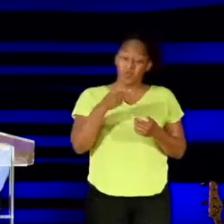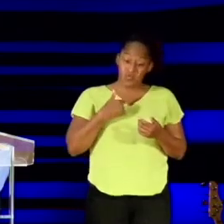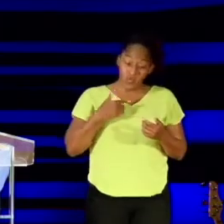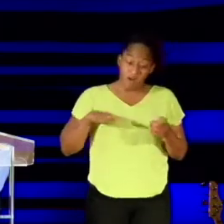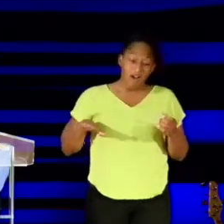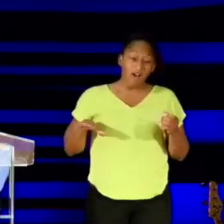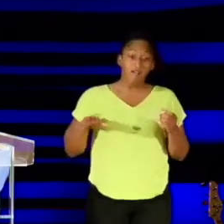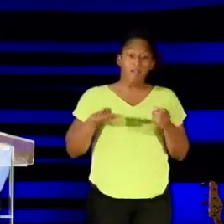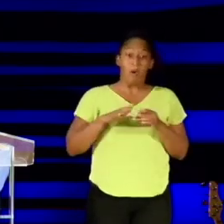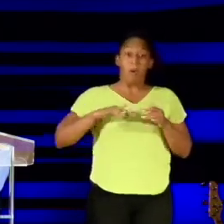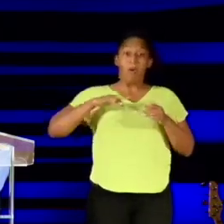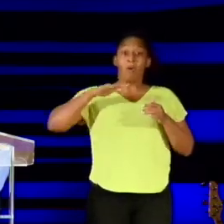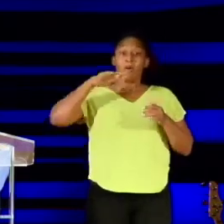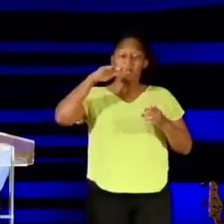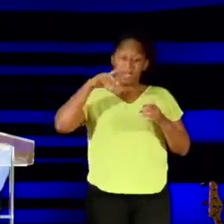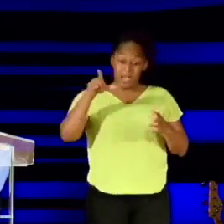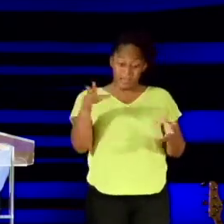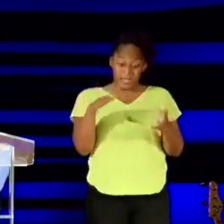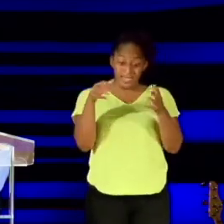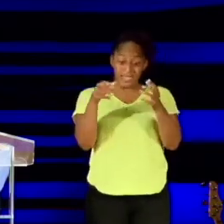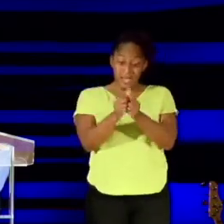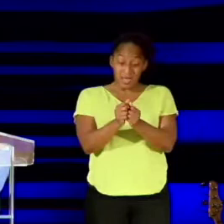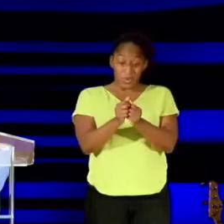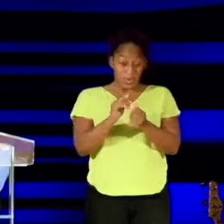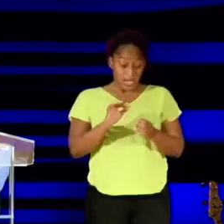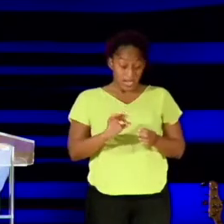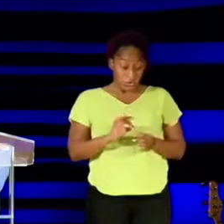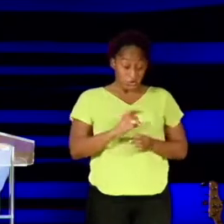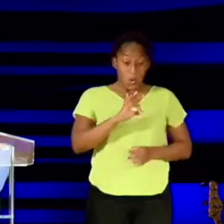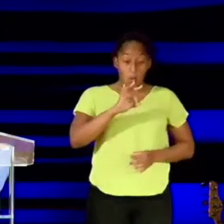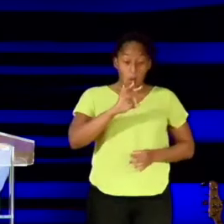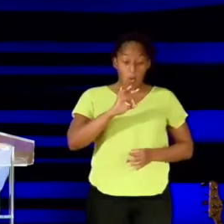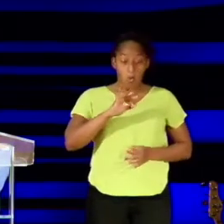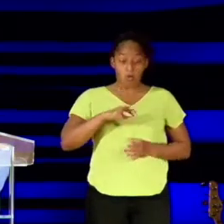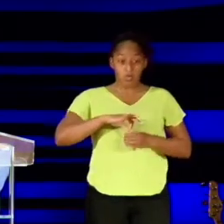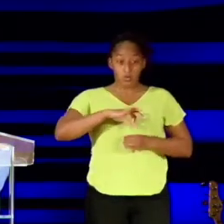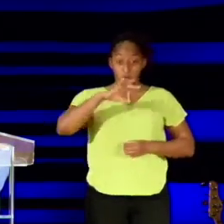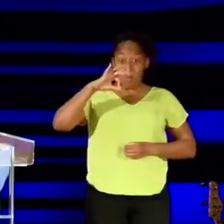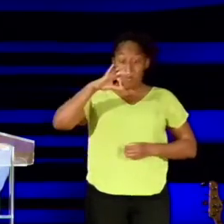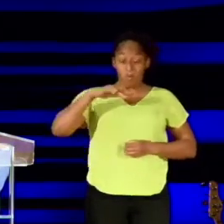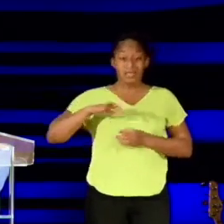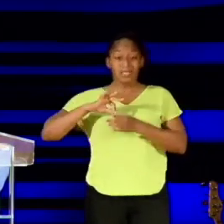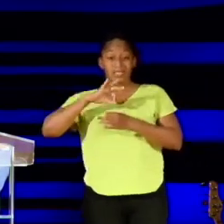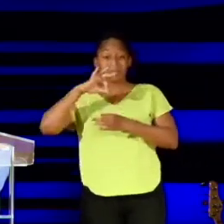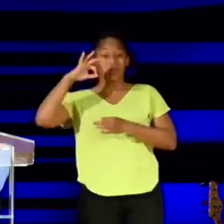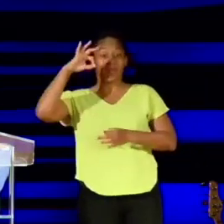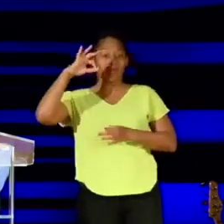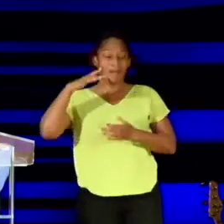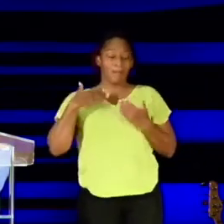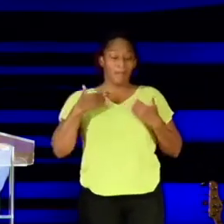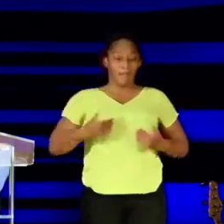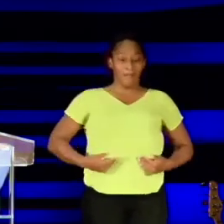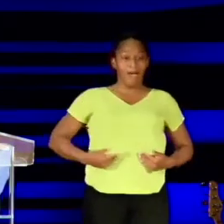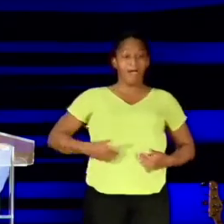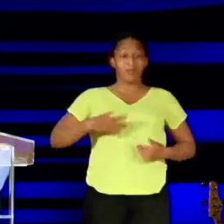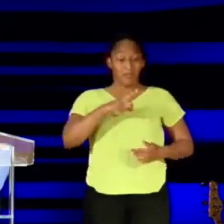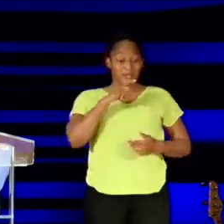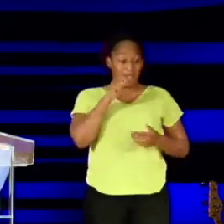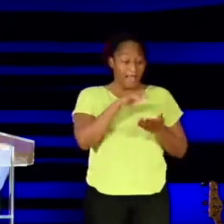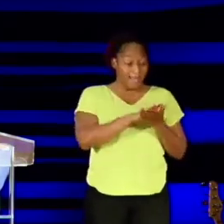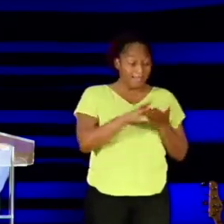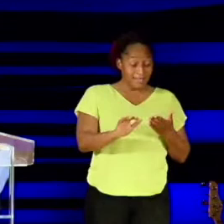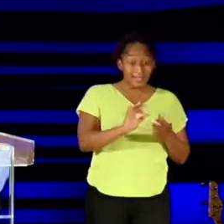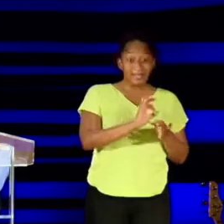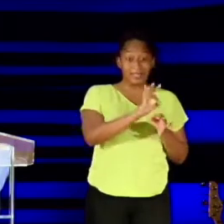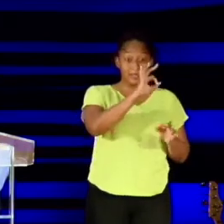and our body. So, people of God, when unclean spirits make an appearance in your put-together spirit, your put-together soul and